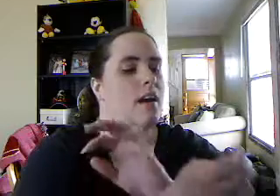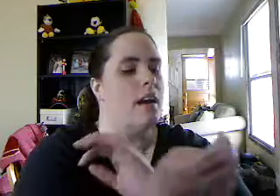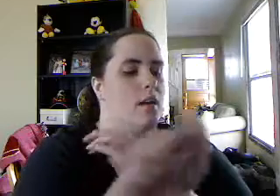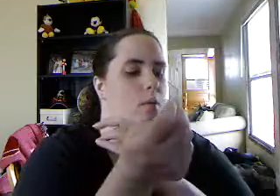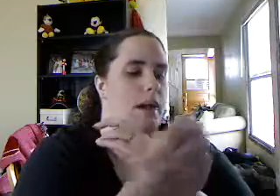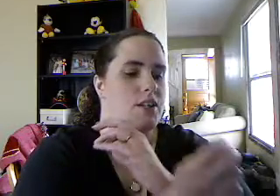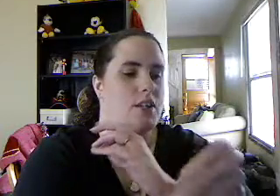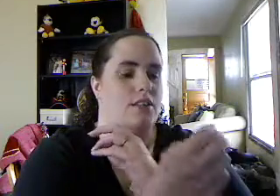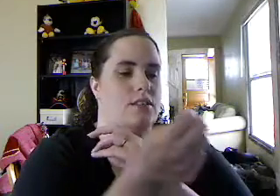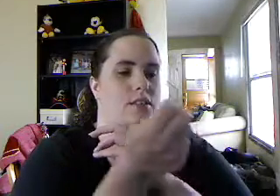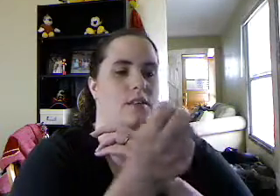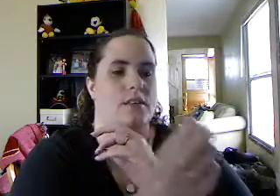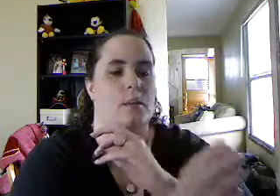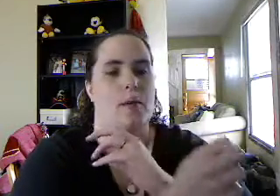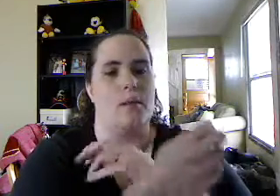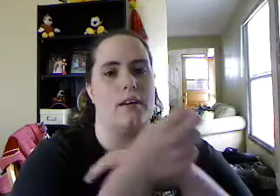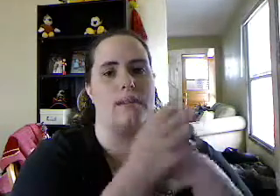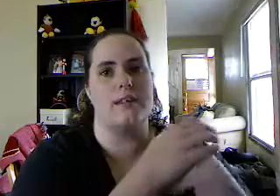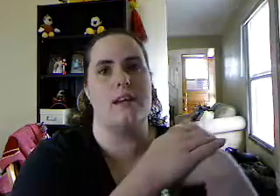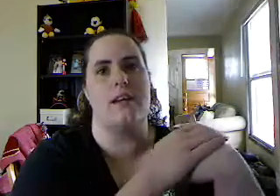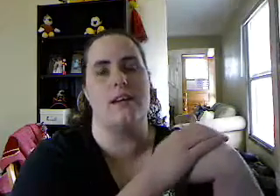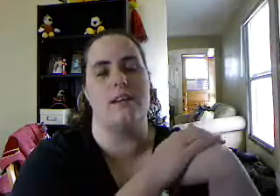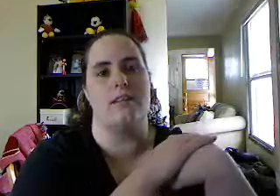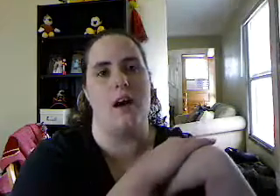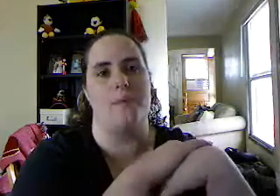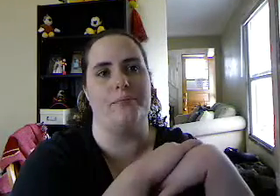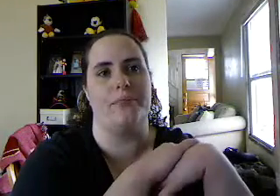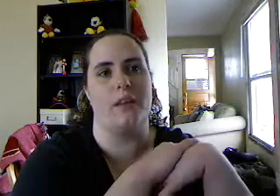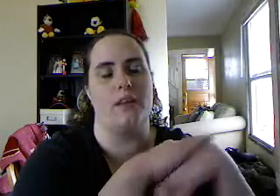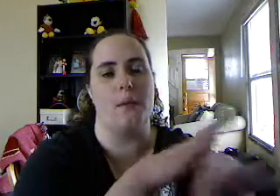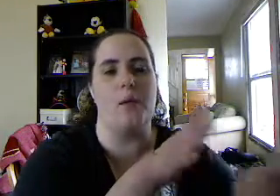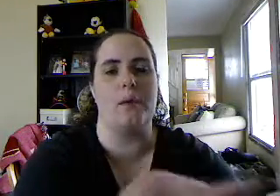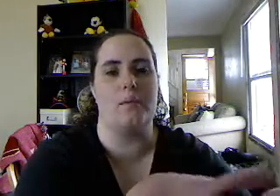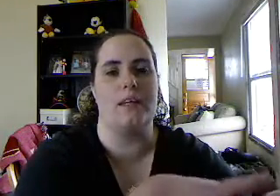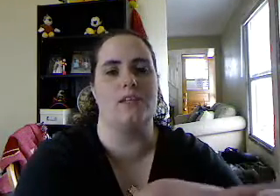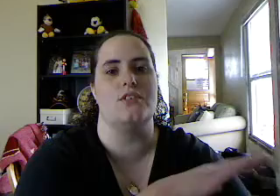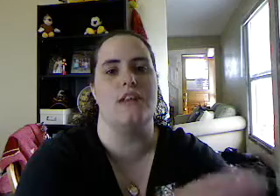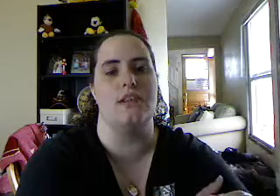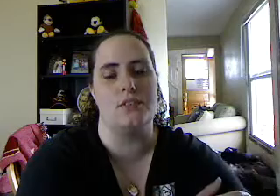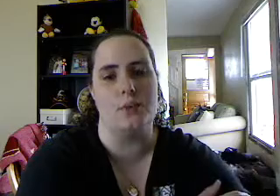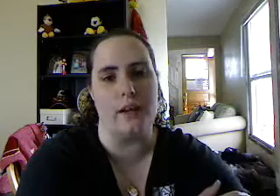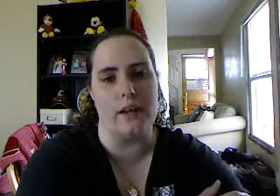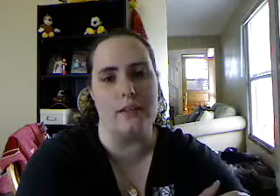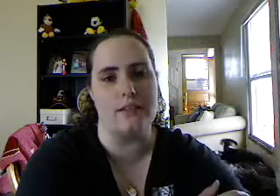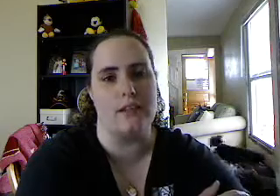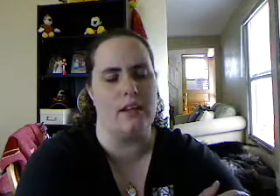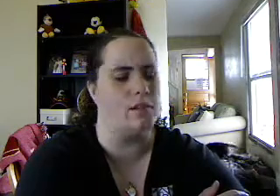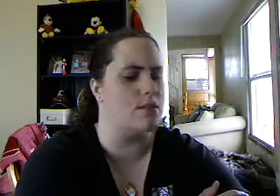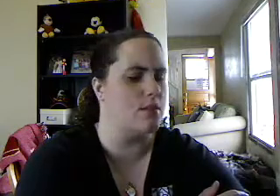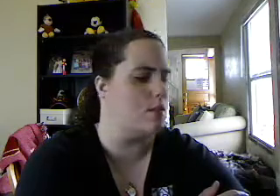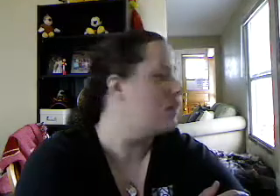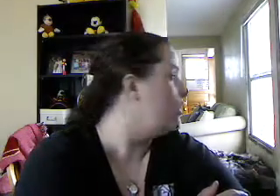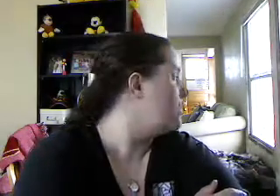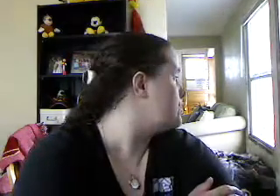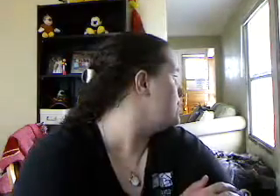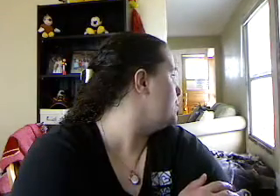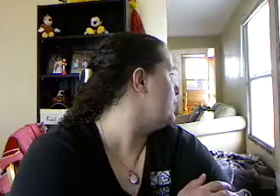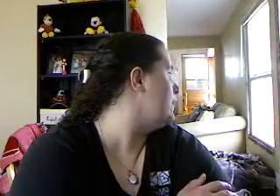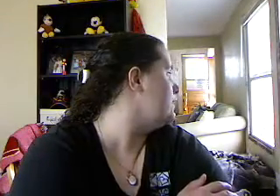And what I tried to do, the way it works is the bowel prep begins. take two pills. think it was two pills.